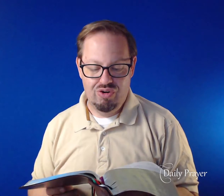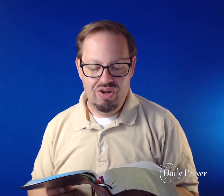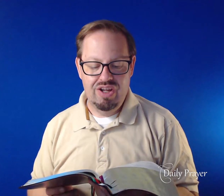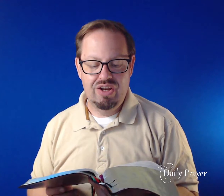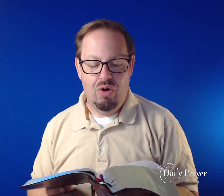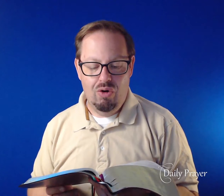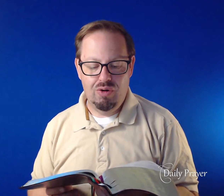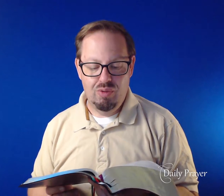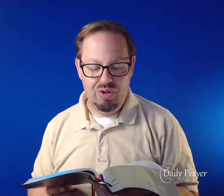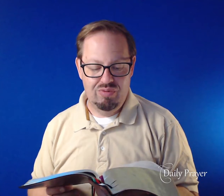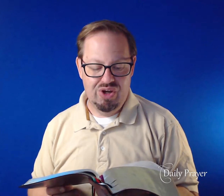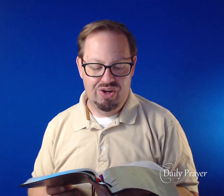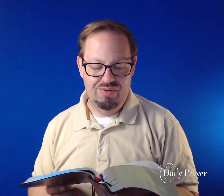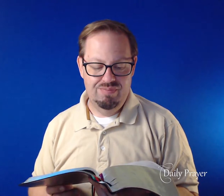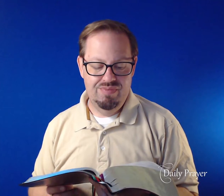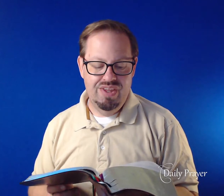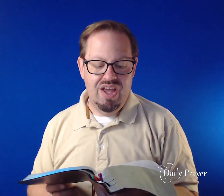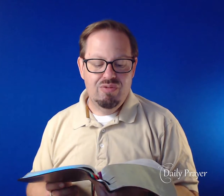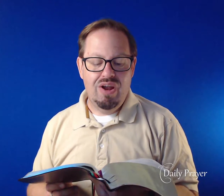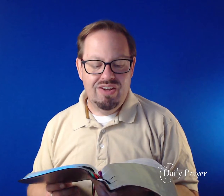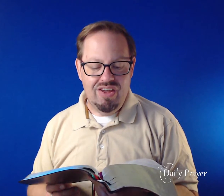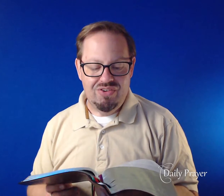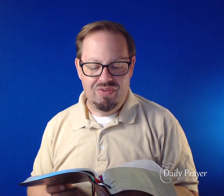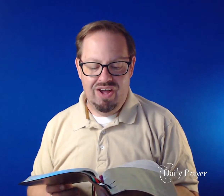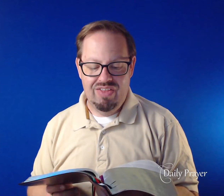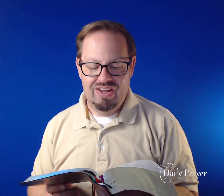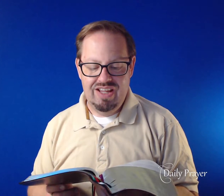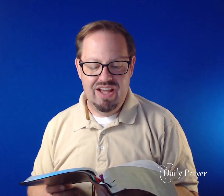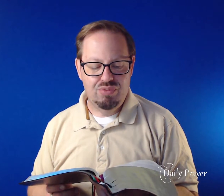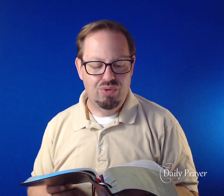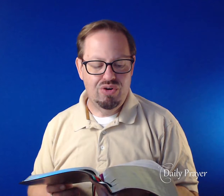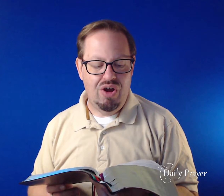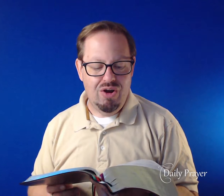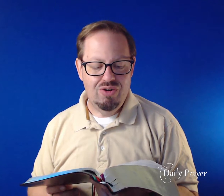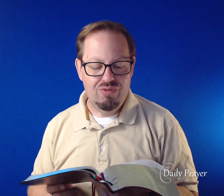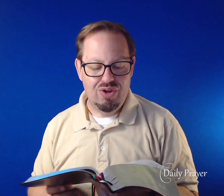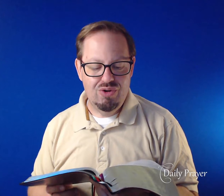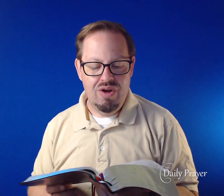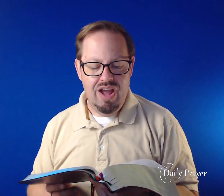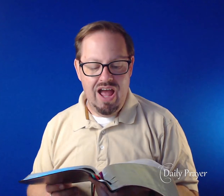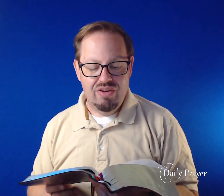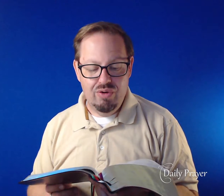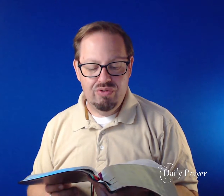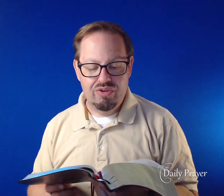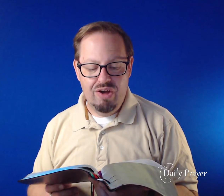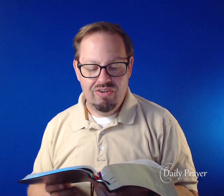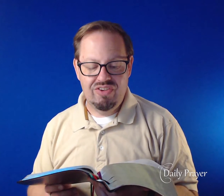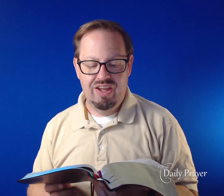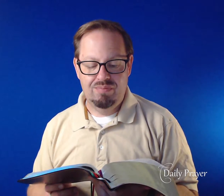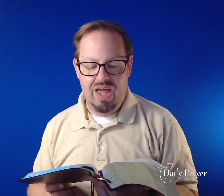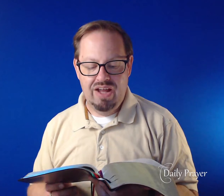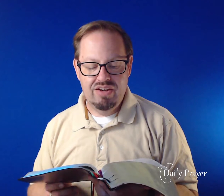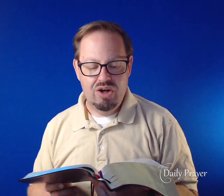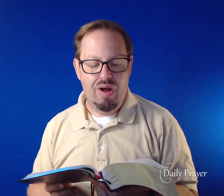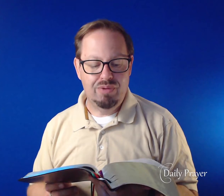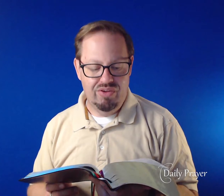in all the will of God. For I can testify that he has worked hard for you and those in Laodicea and Heropolis.